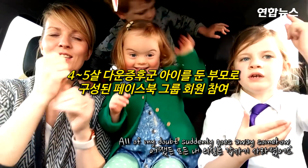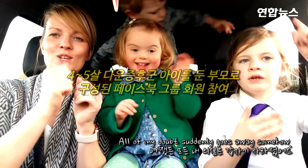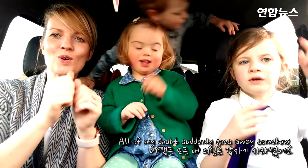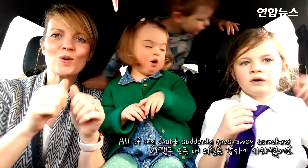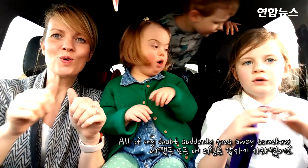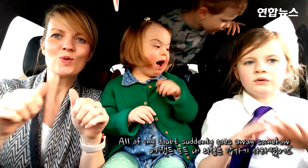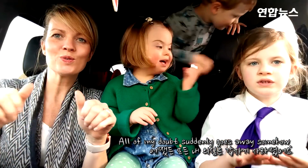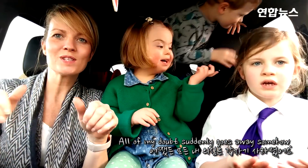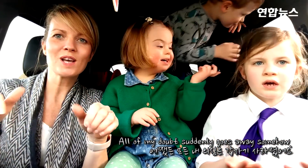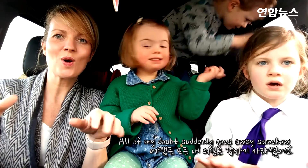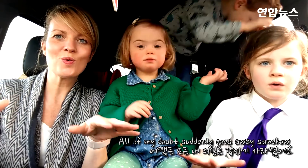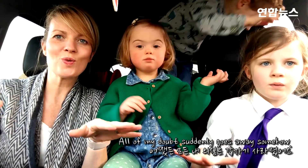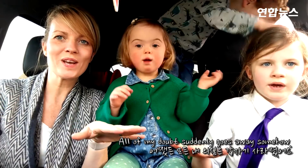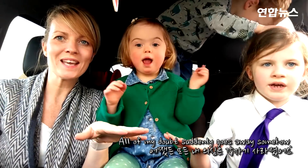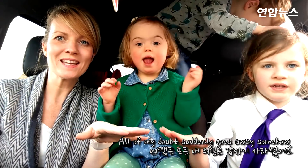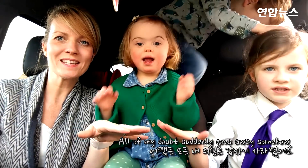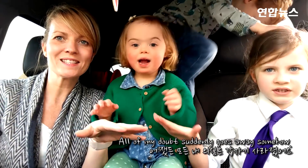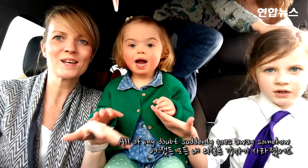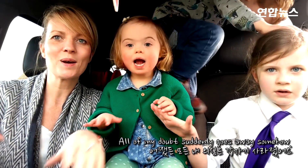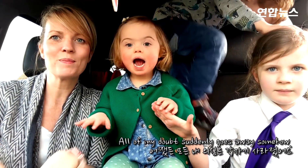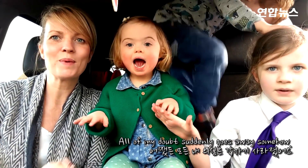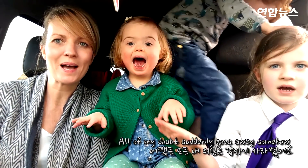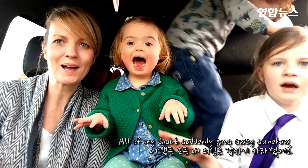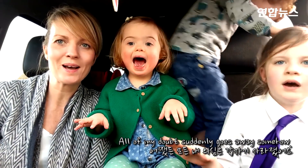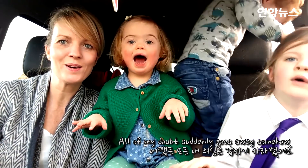goes away somehow